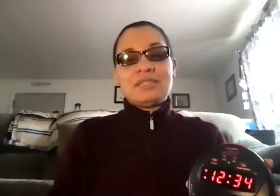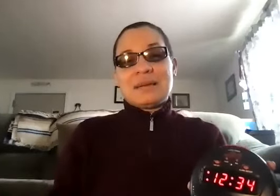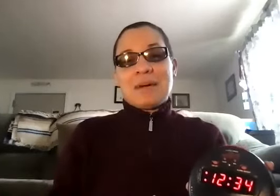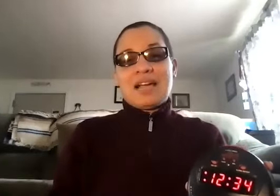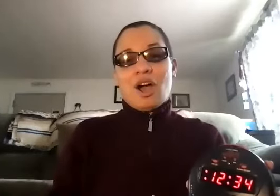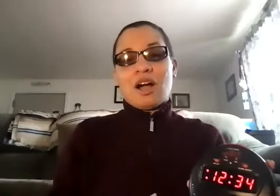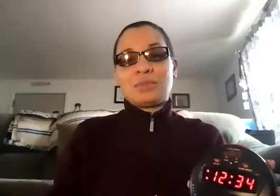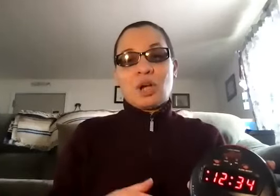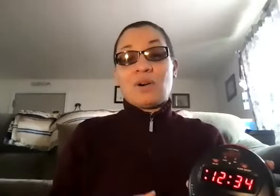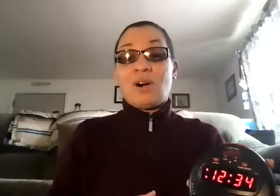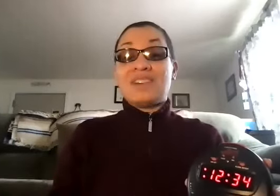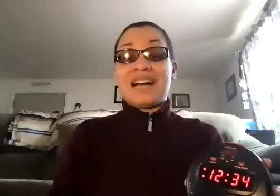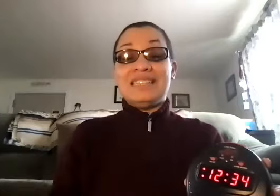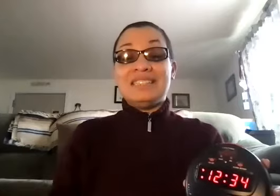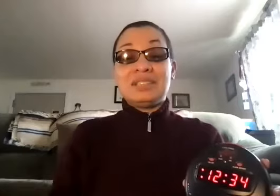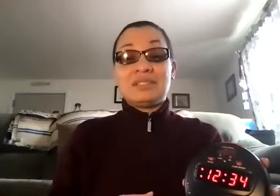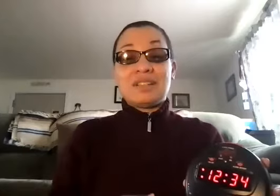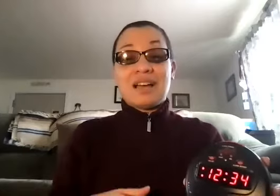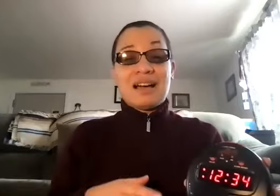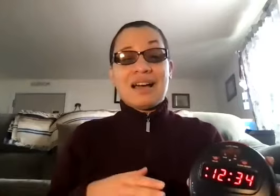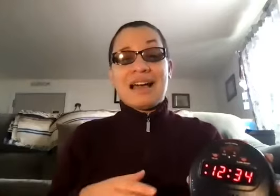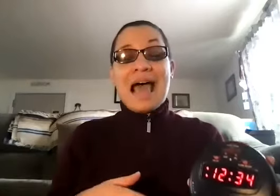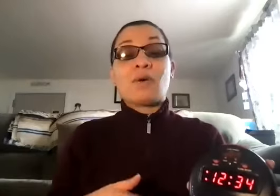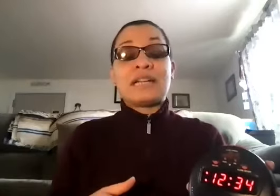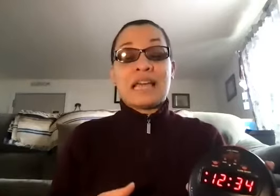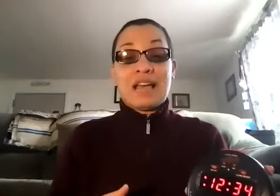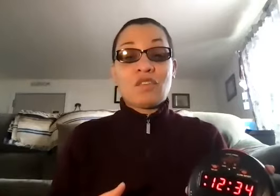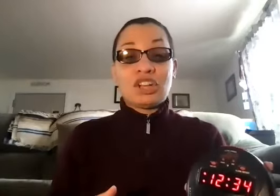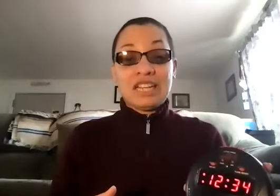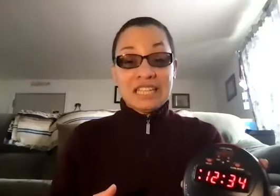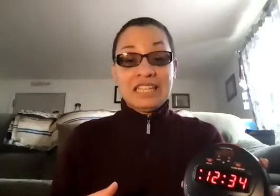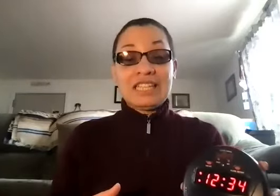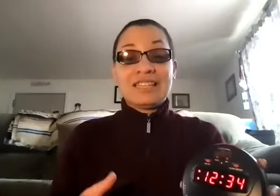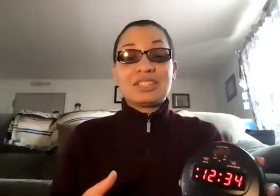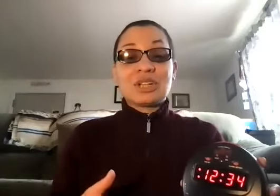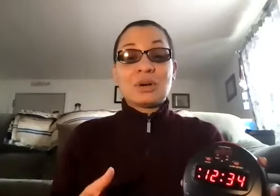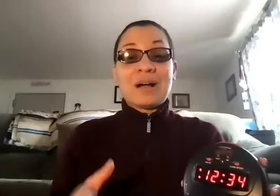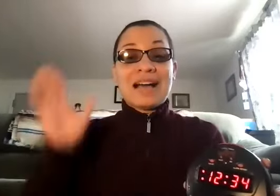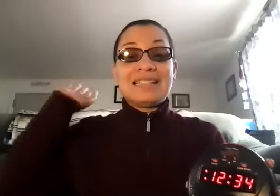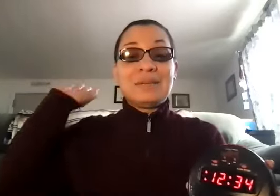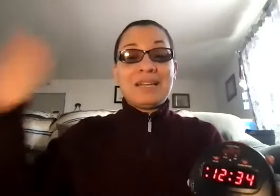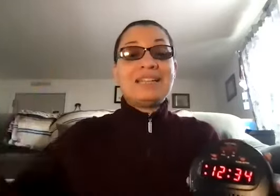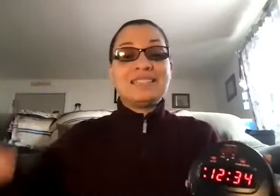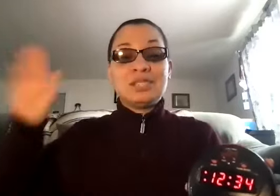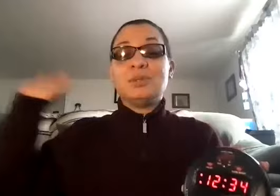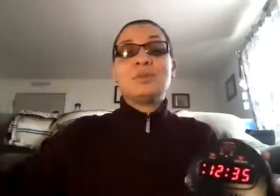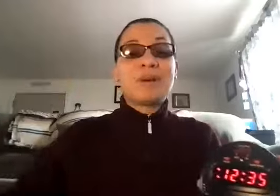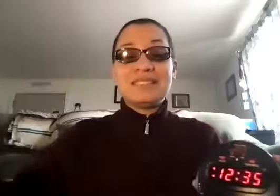set my alarm to go off at least an hour and a half early. So, I keep hitting the snooze button